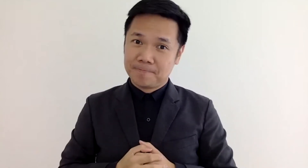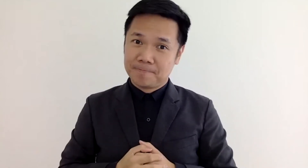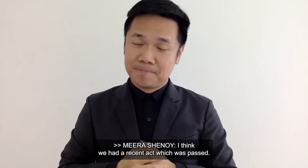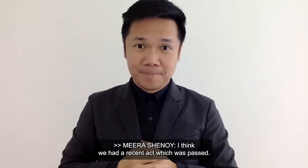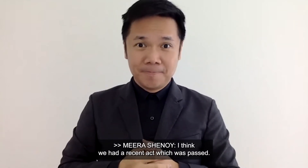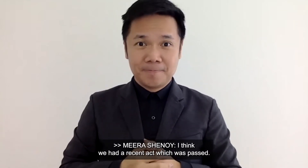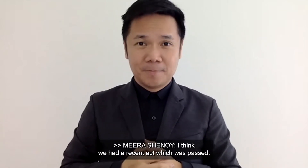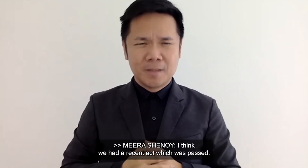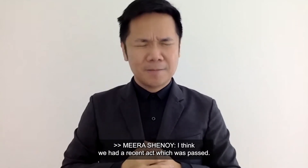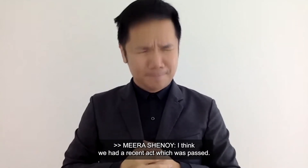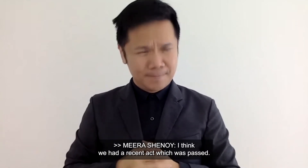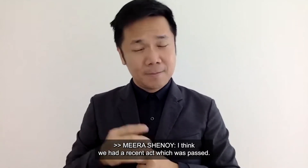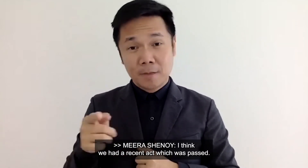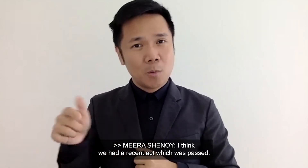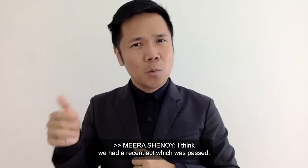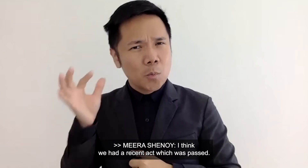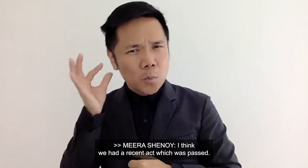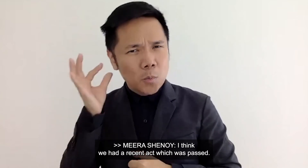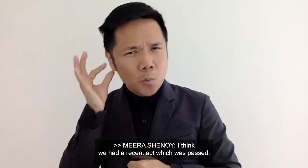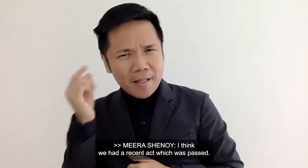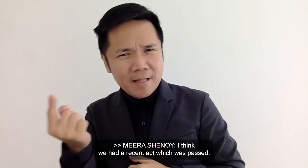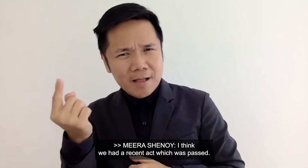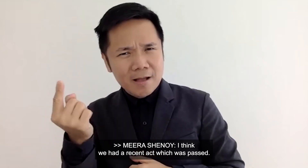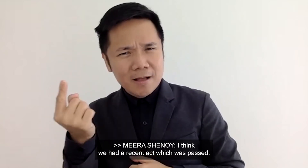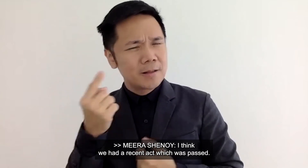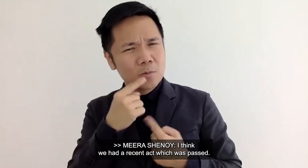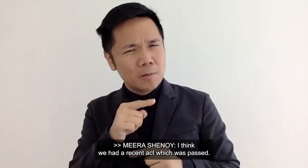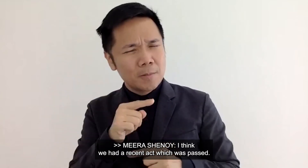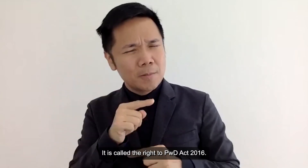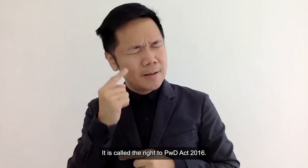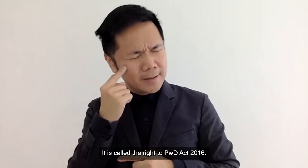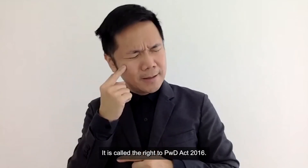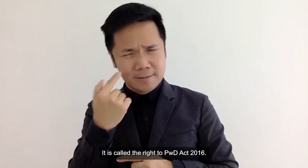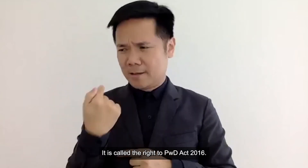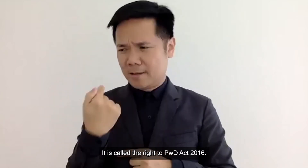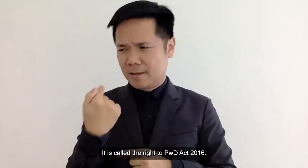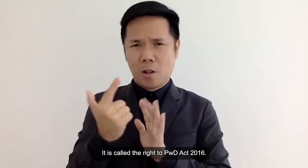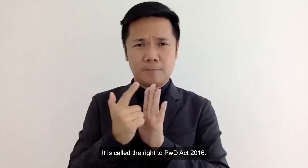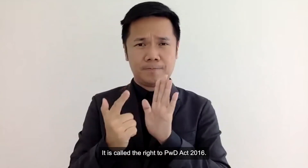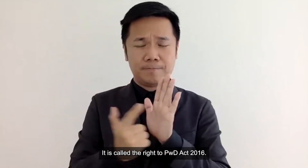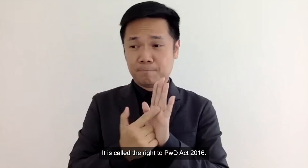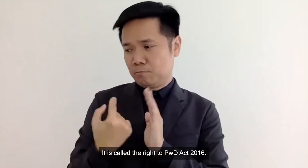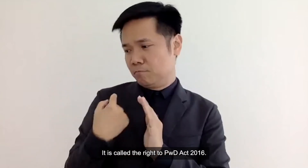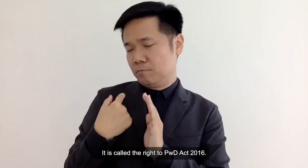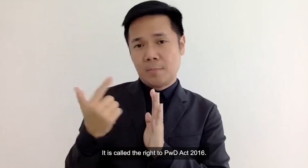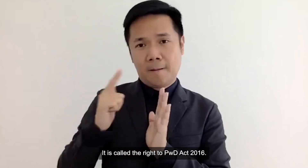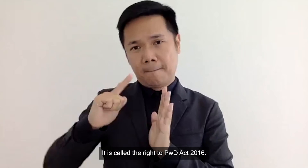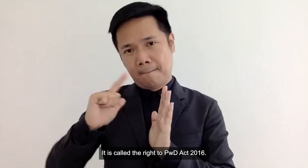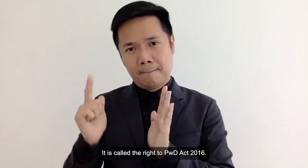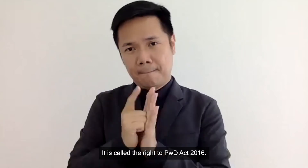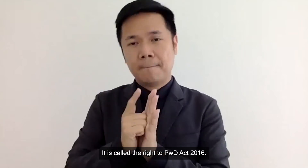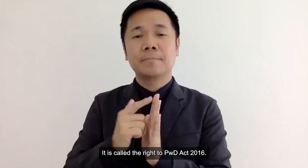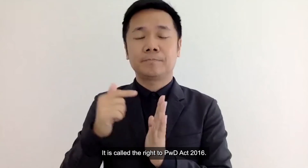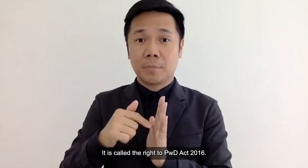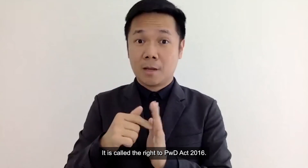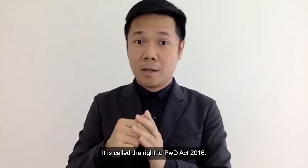um i think uh uh we had a recent act which was passed uh it's called the um right